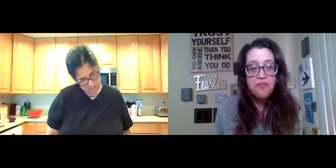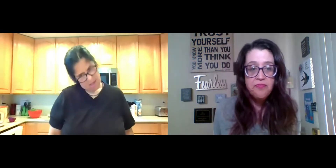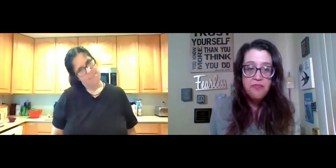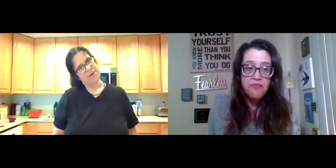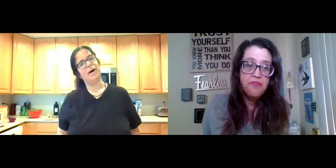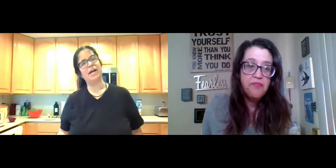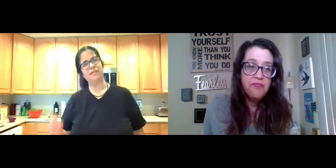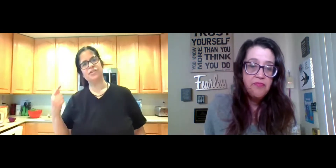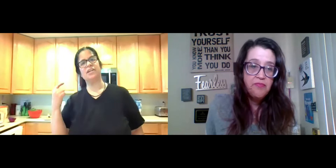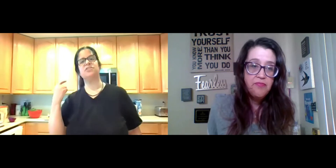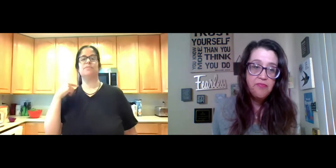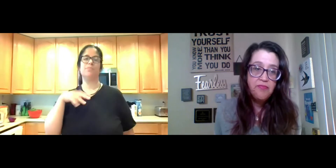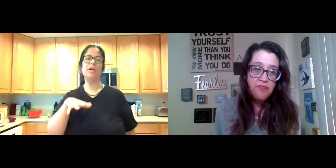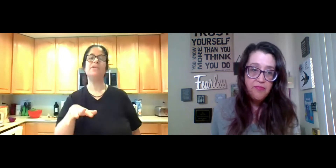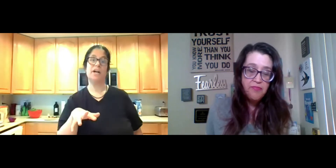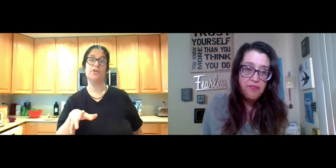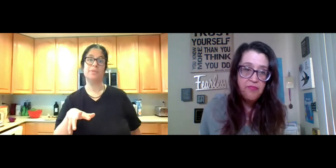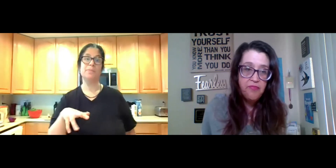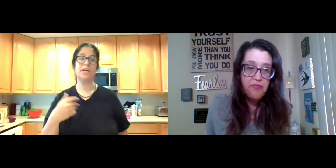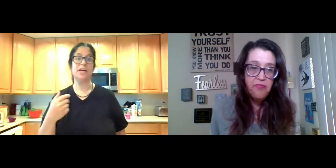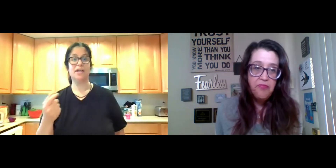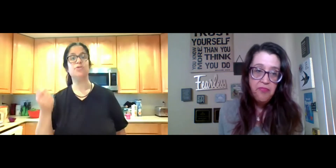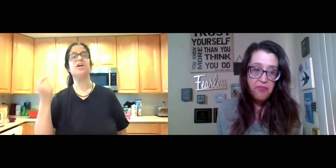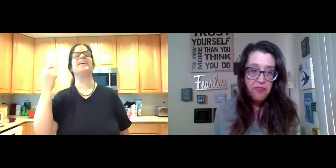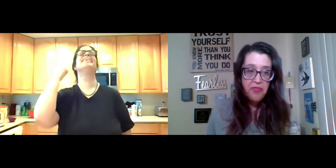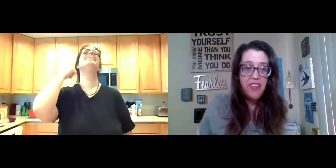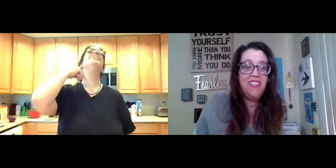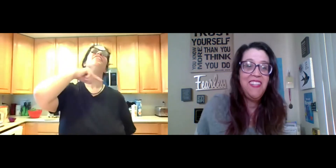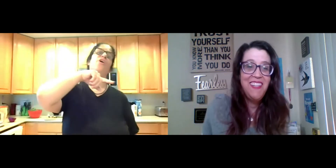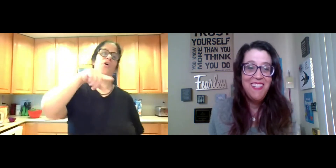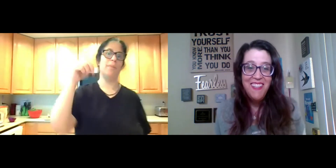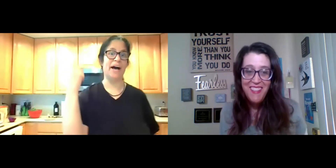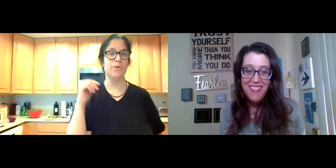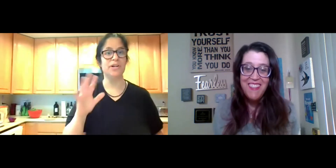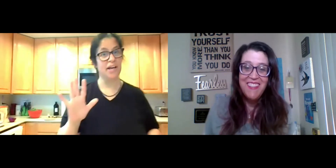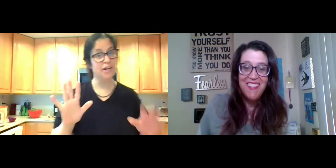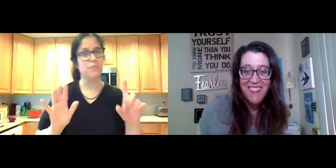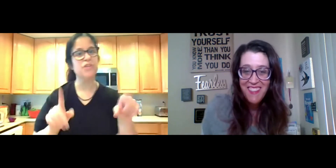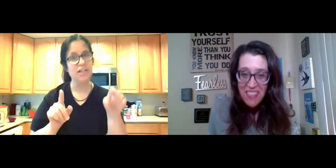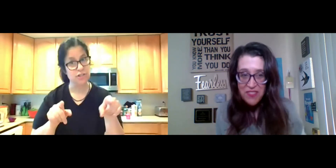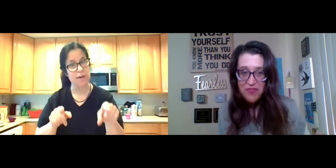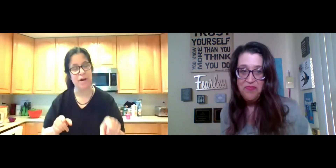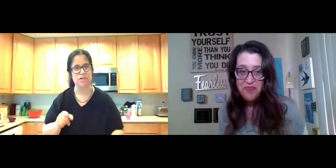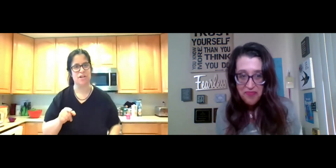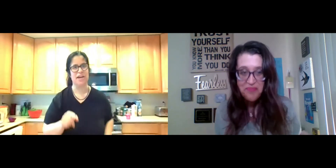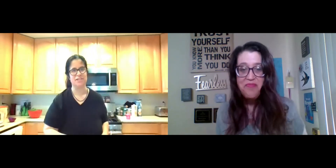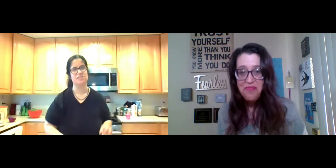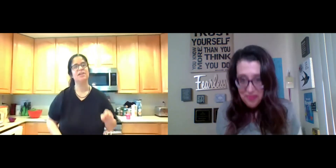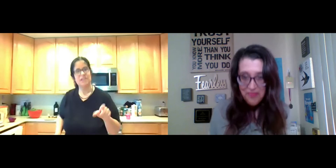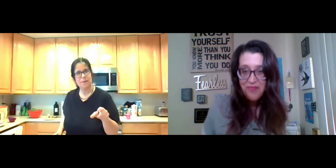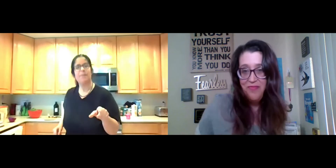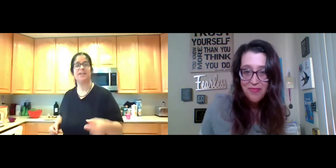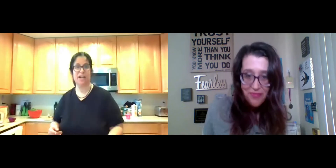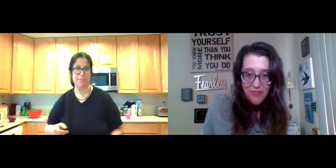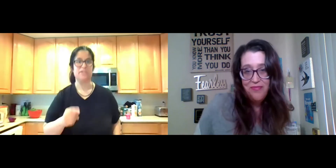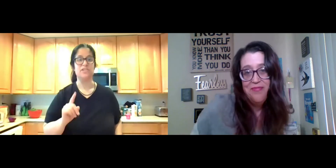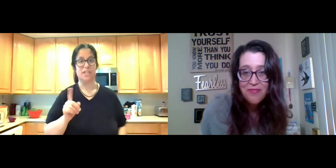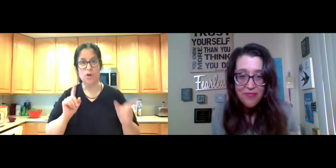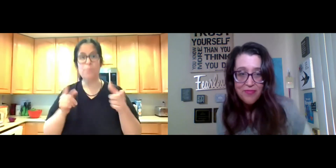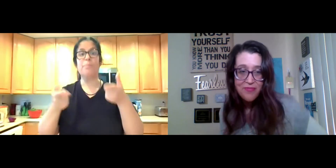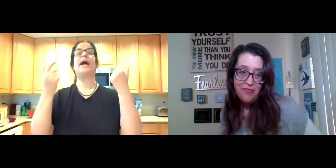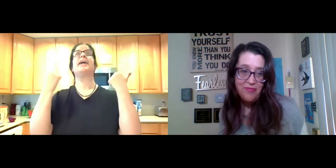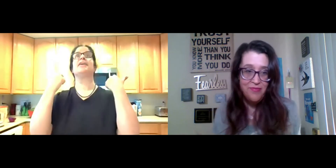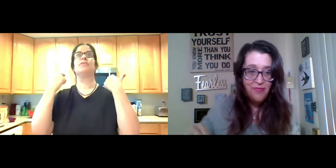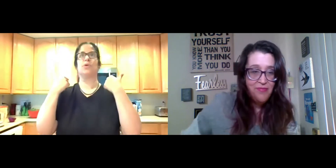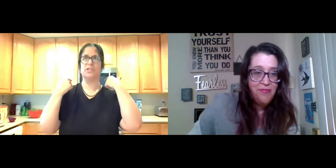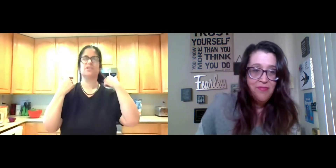but mindful not to, maybe younger people can do the whole backward. I don't know. Talk to a chiropractor on that. Cause my chiropractor is